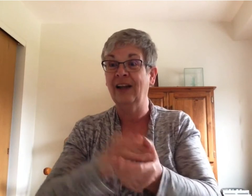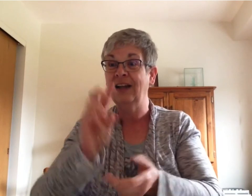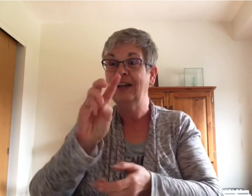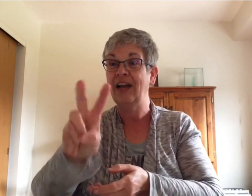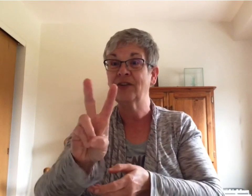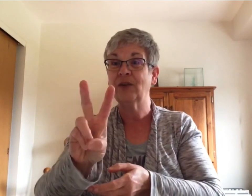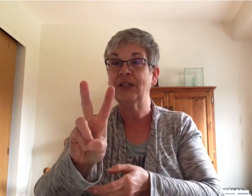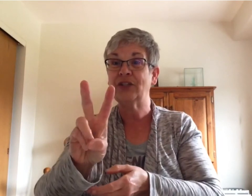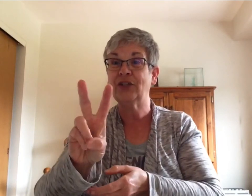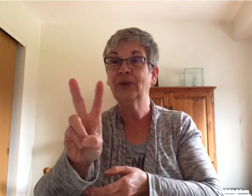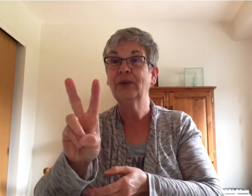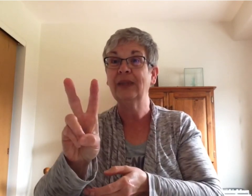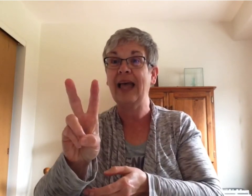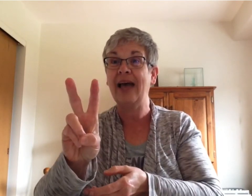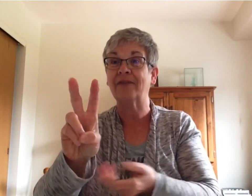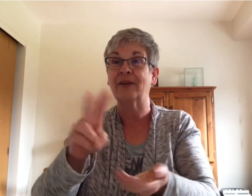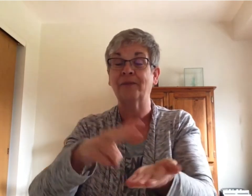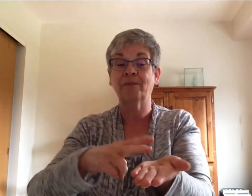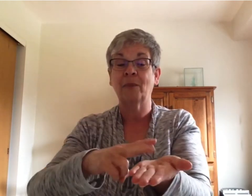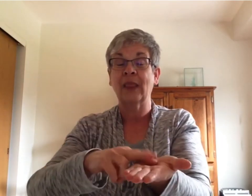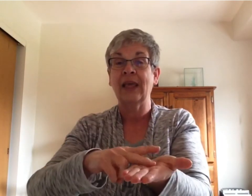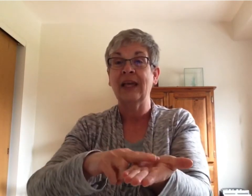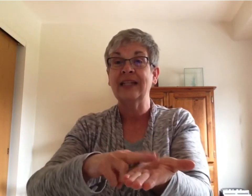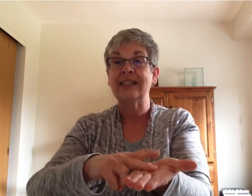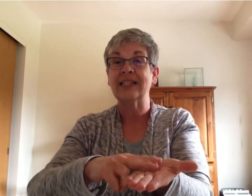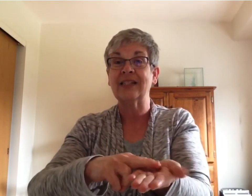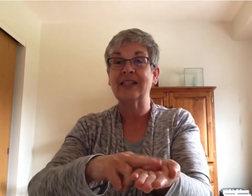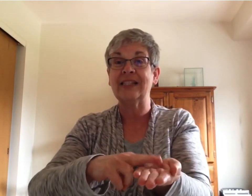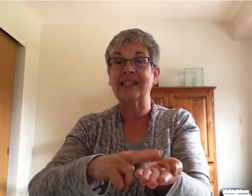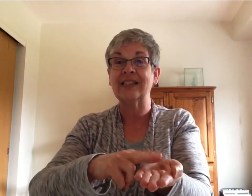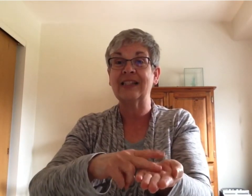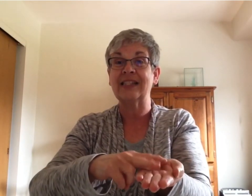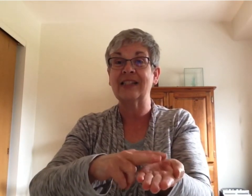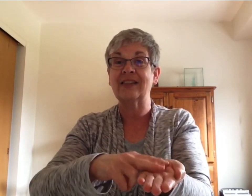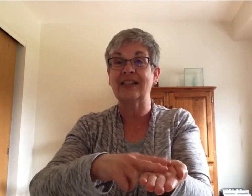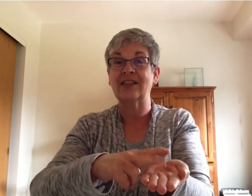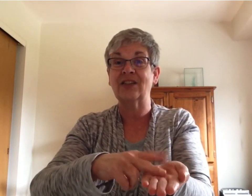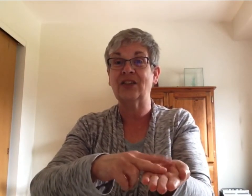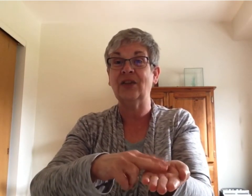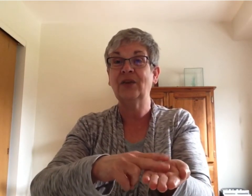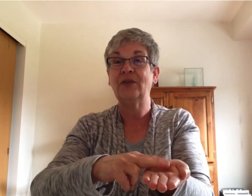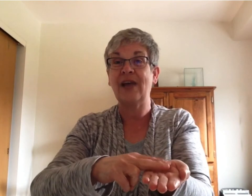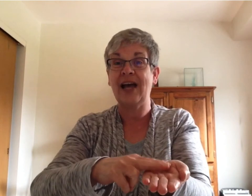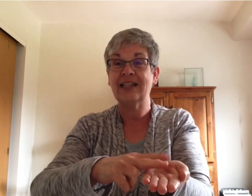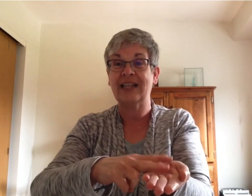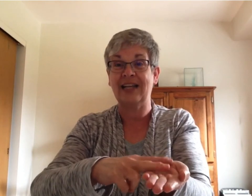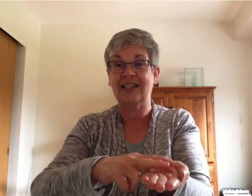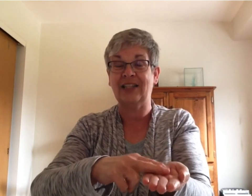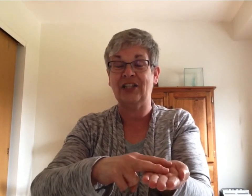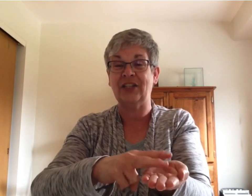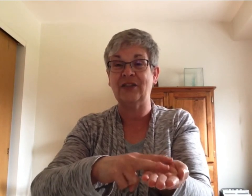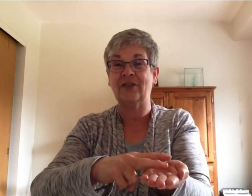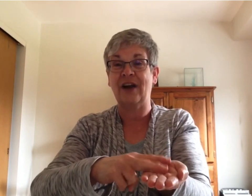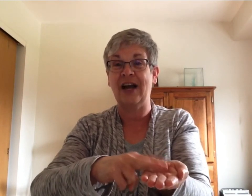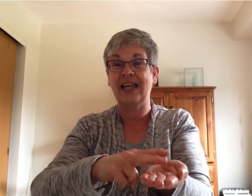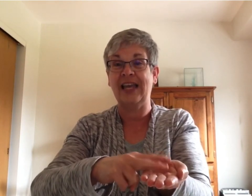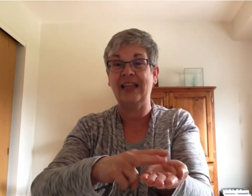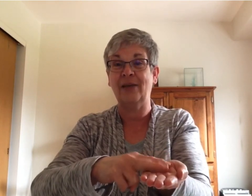Now there's only two left. Sizzle, sizzle, sizzle, sizzle, Two fat sausages frying in the